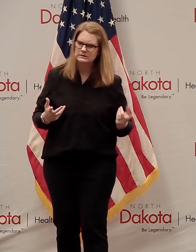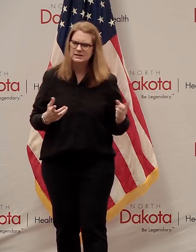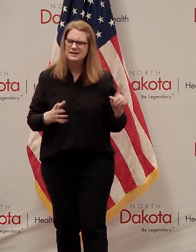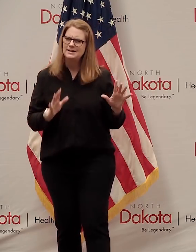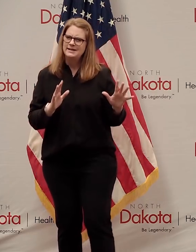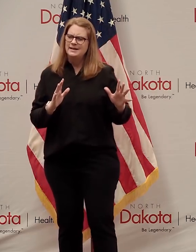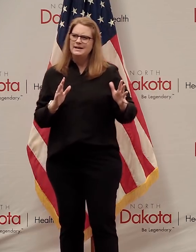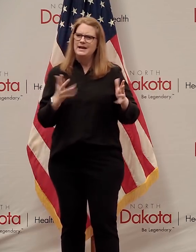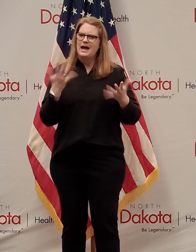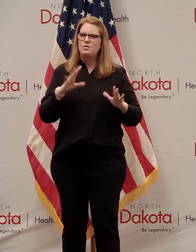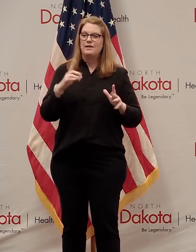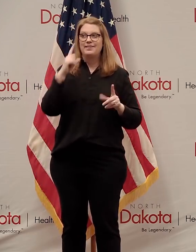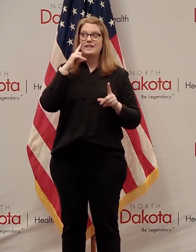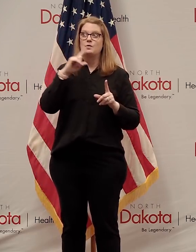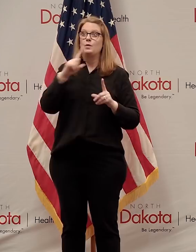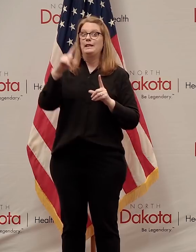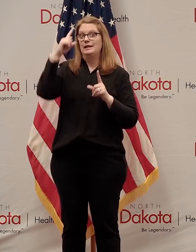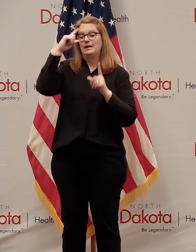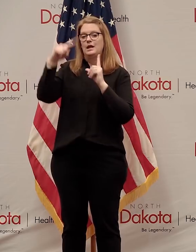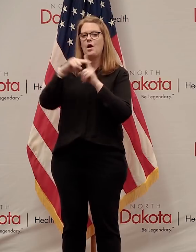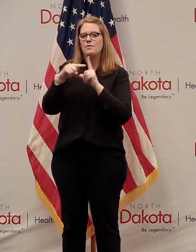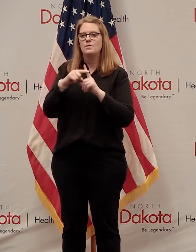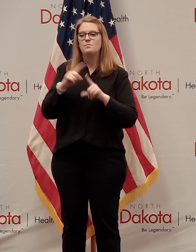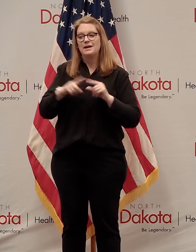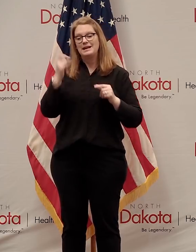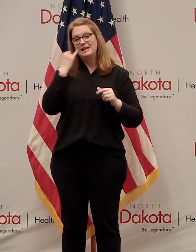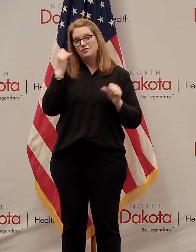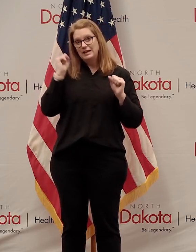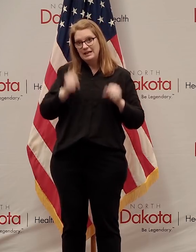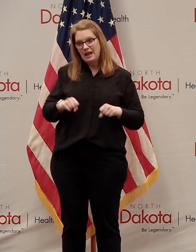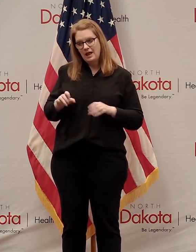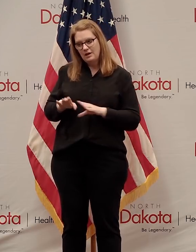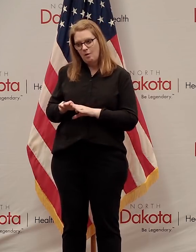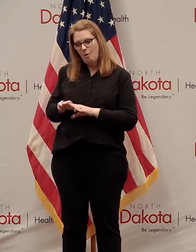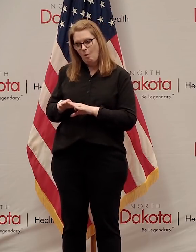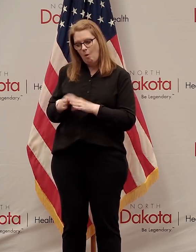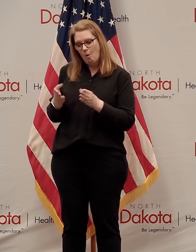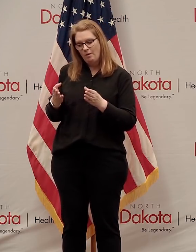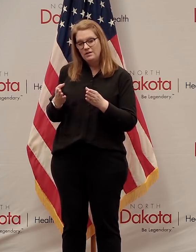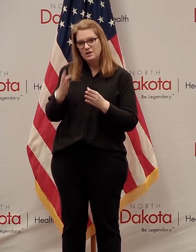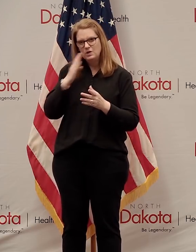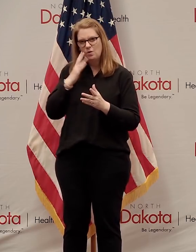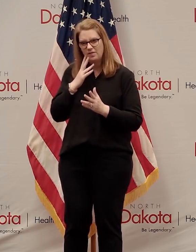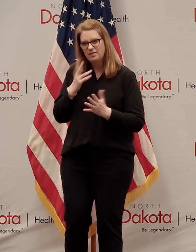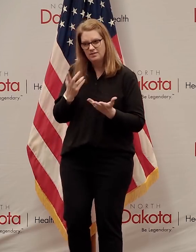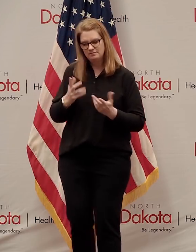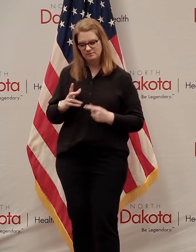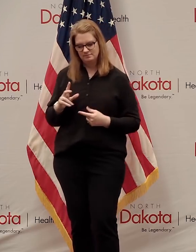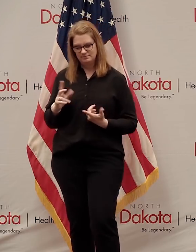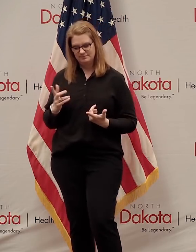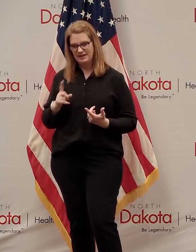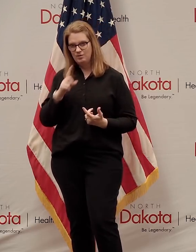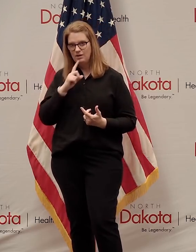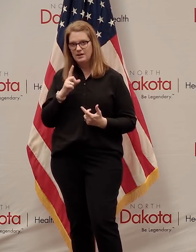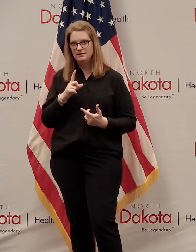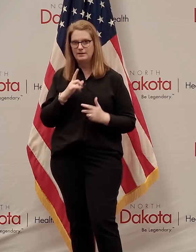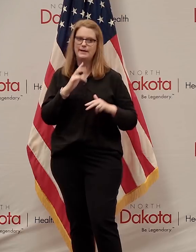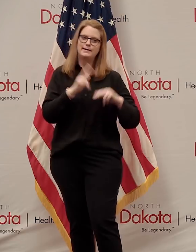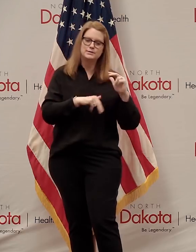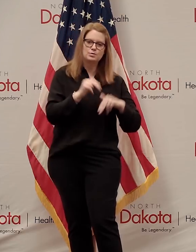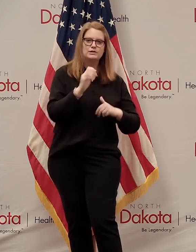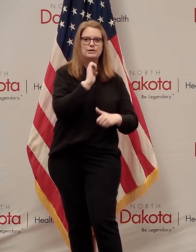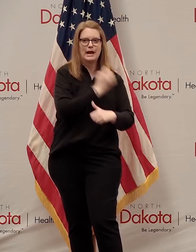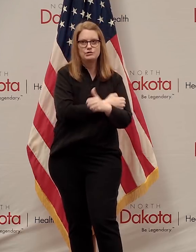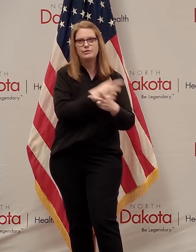we can get, you know, get open again, those, the smallest percentage of the state, mean, because again, you know, as you know, construction,